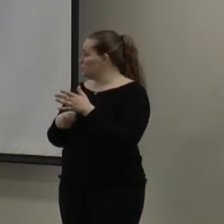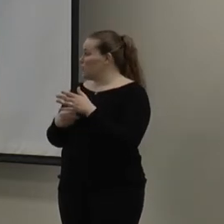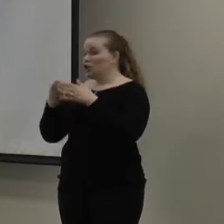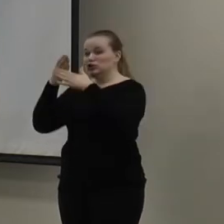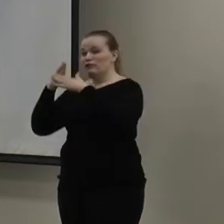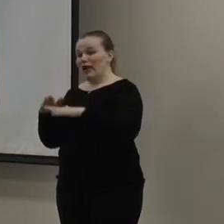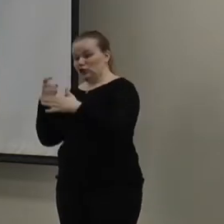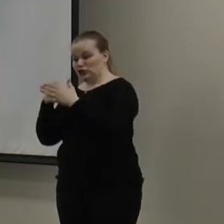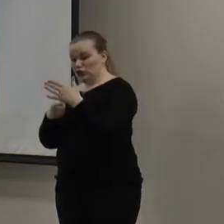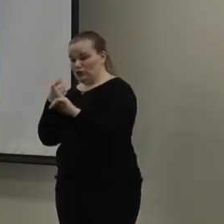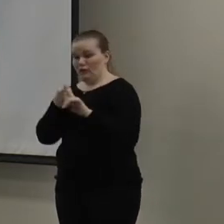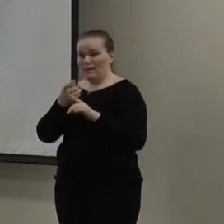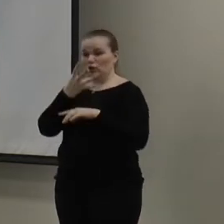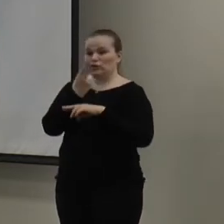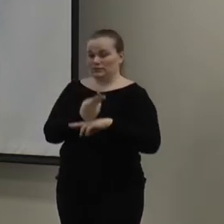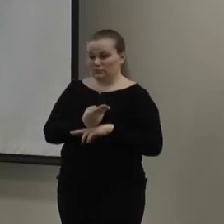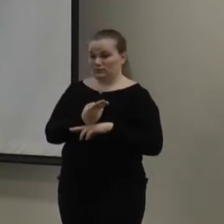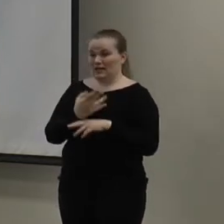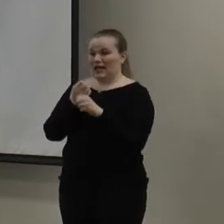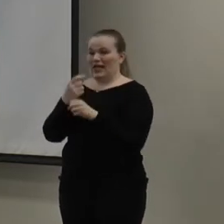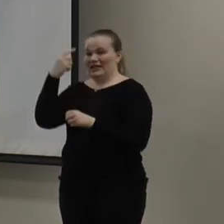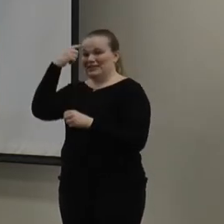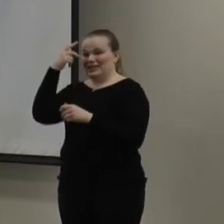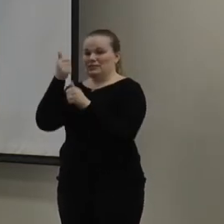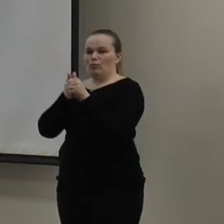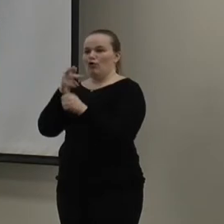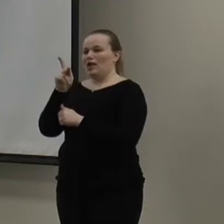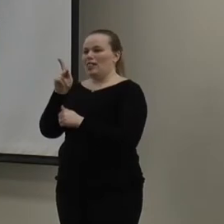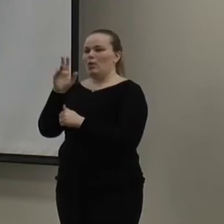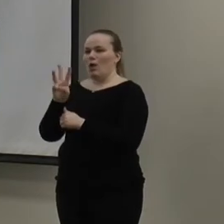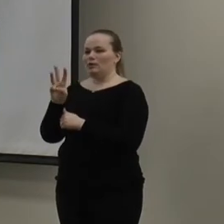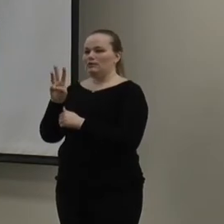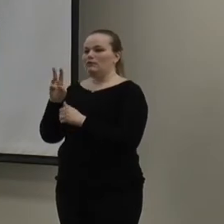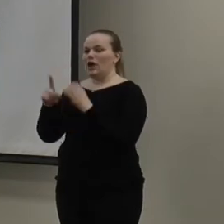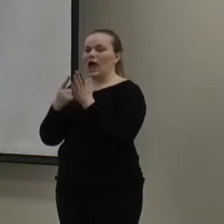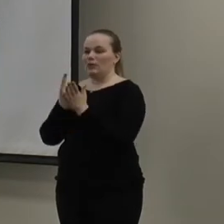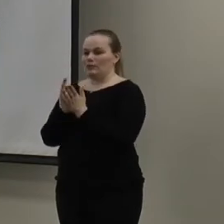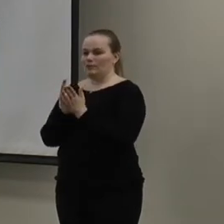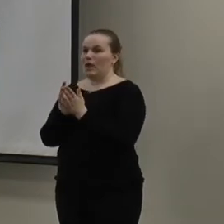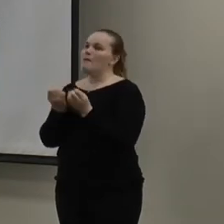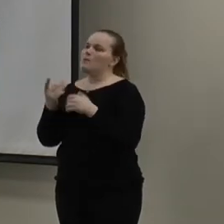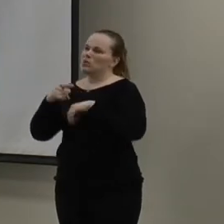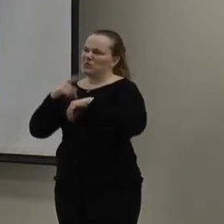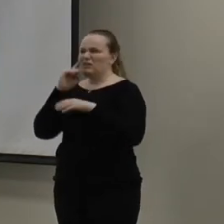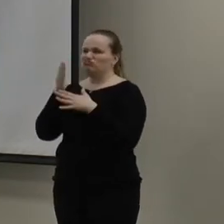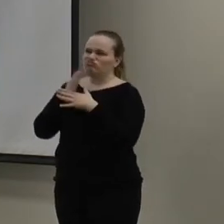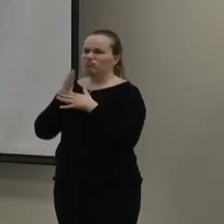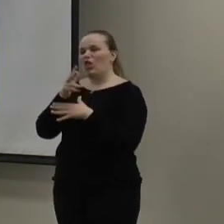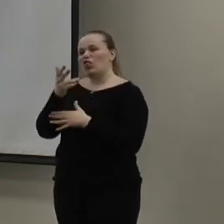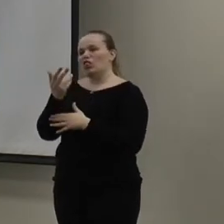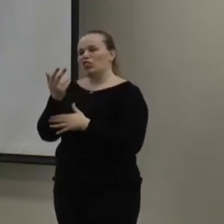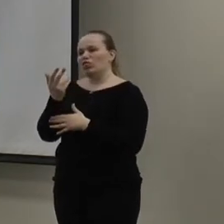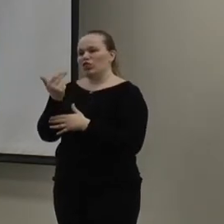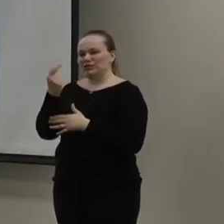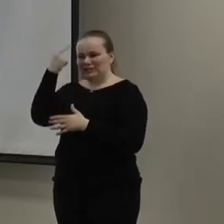your charges by your consumption to get the cents per kilowatt hour that you're being charged. So, the typical rate for JEA is about 13